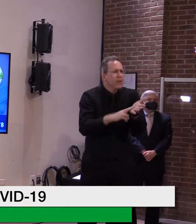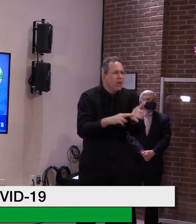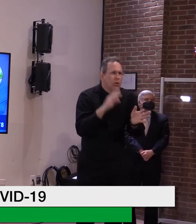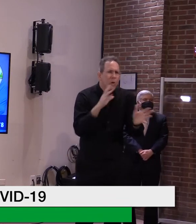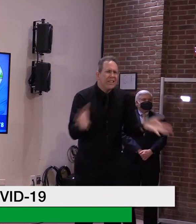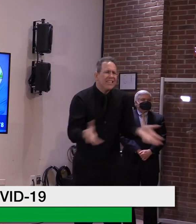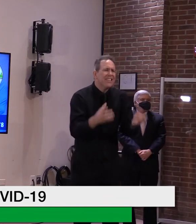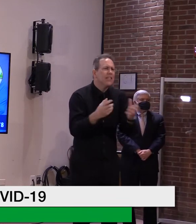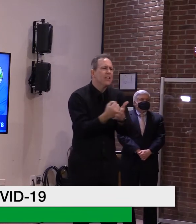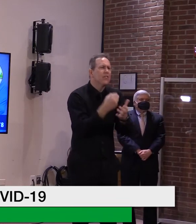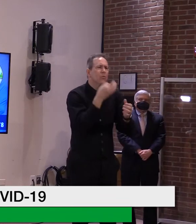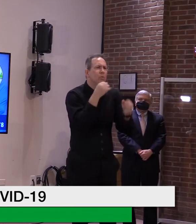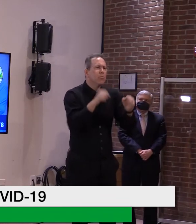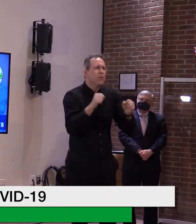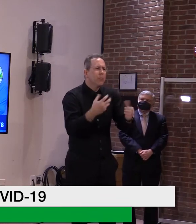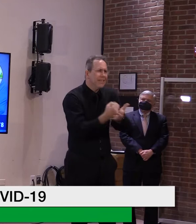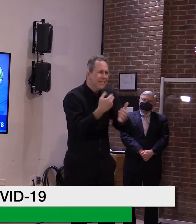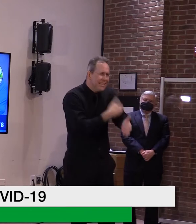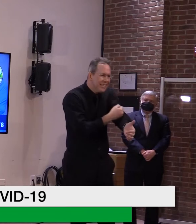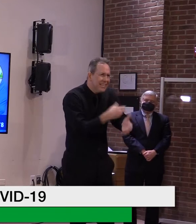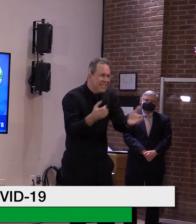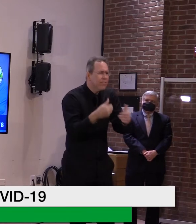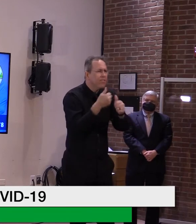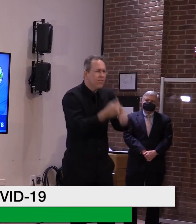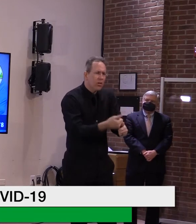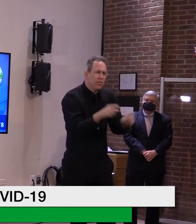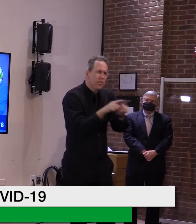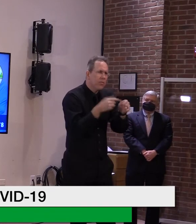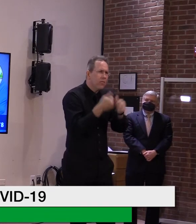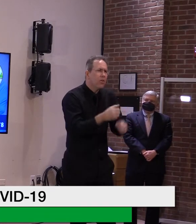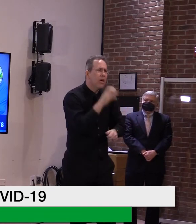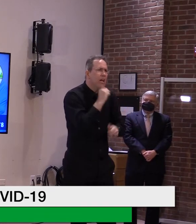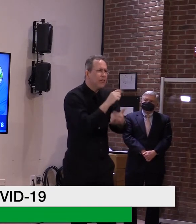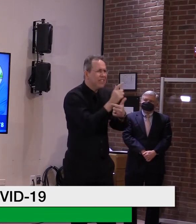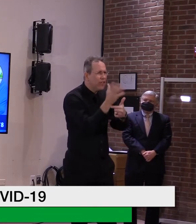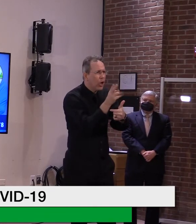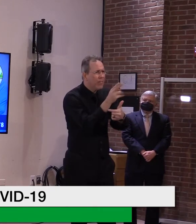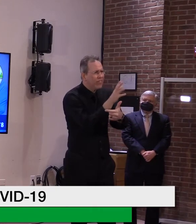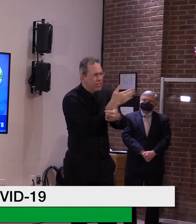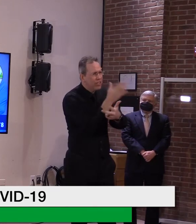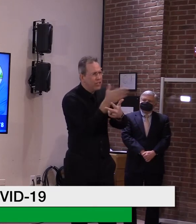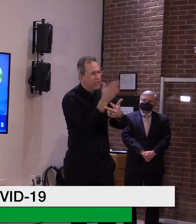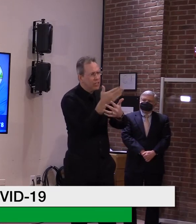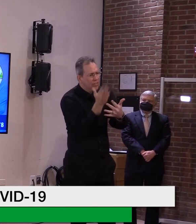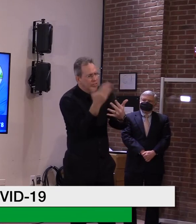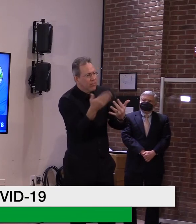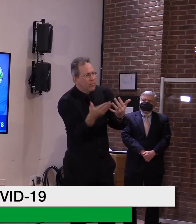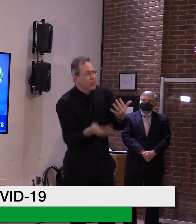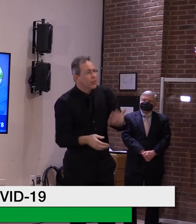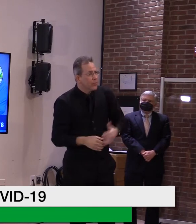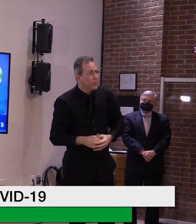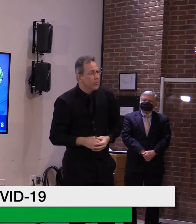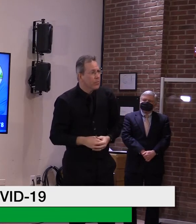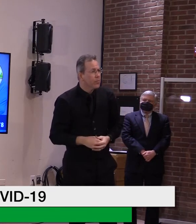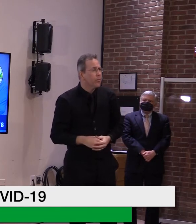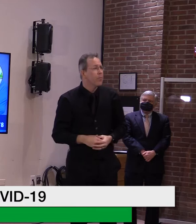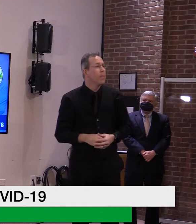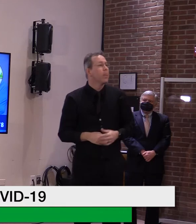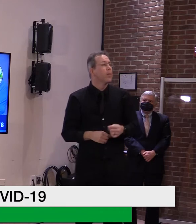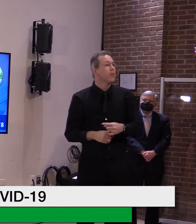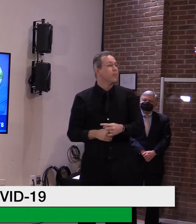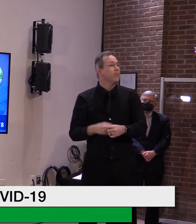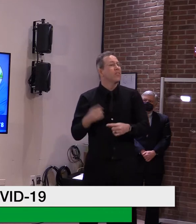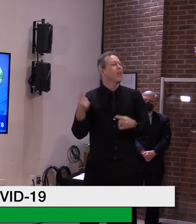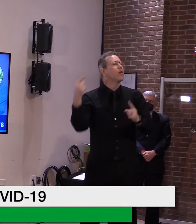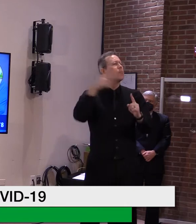overall. I mean, that is our goal. In terms of I just want to go back as well to the travel policy because I just